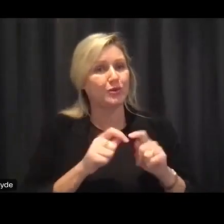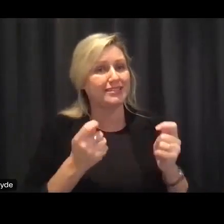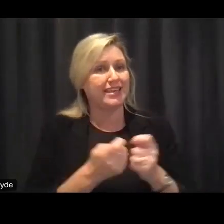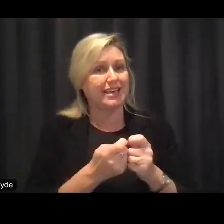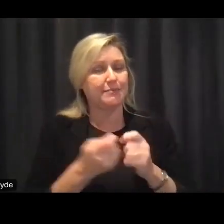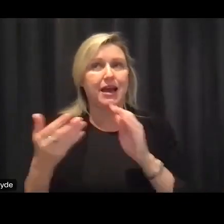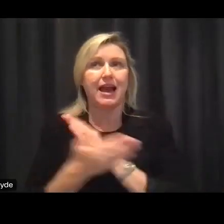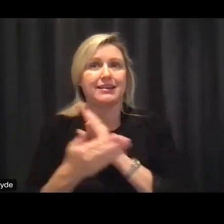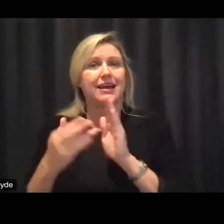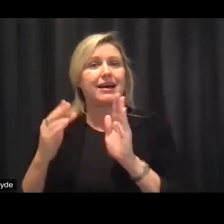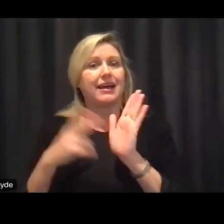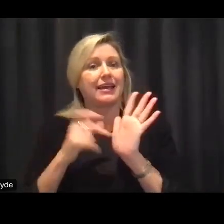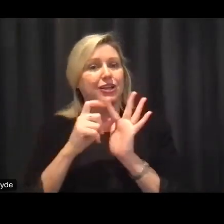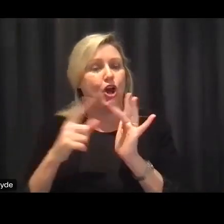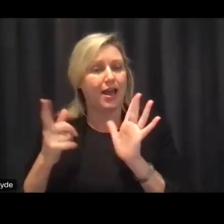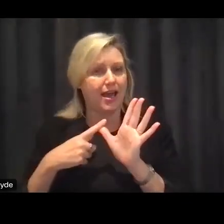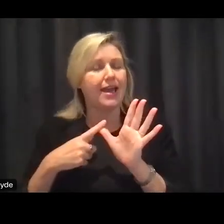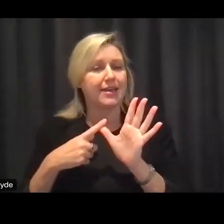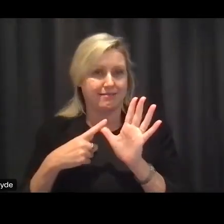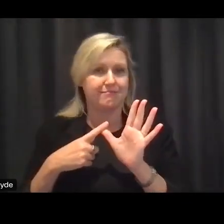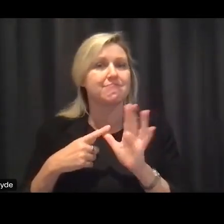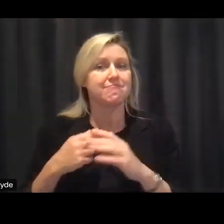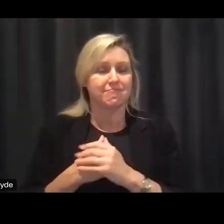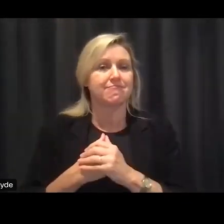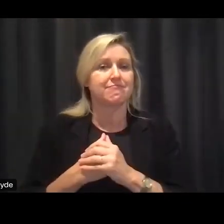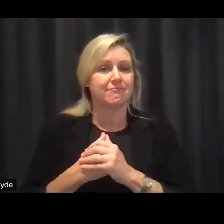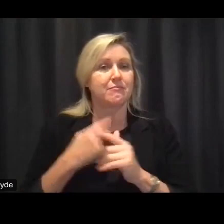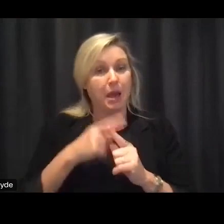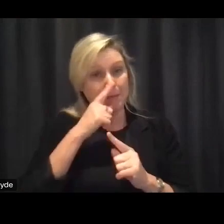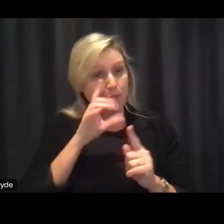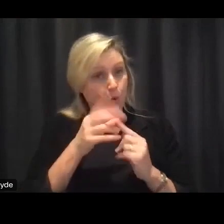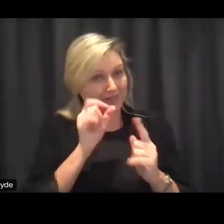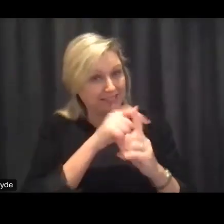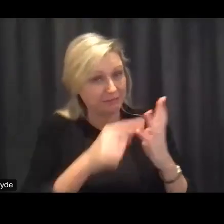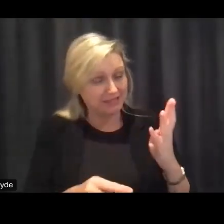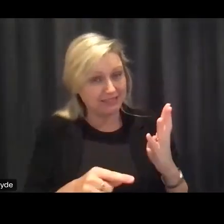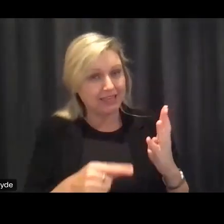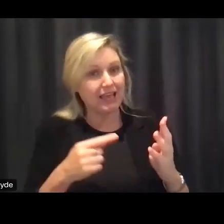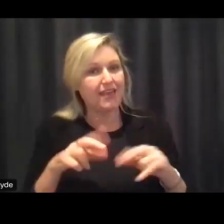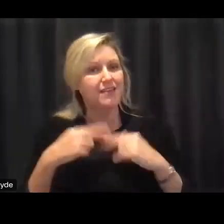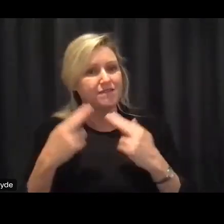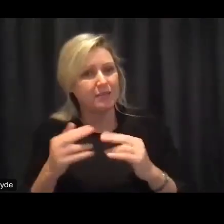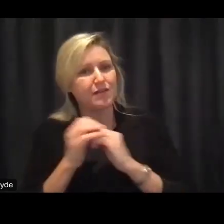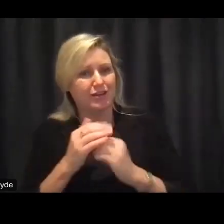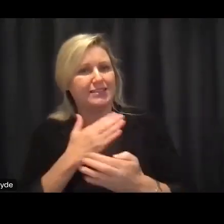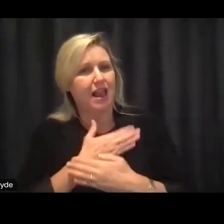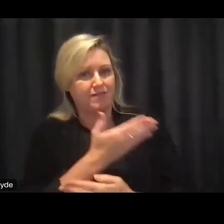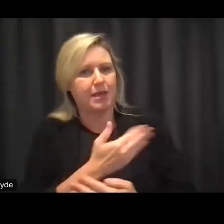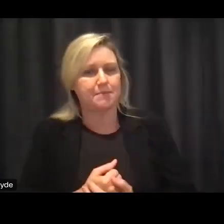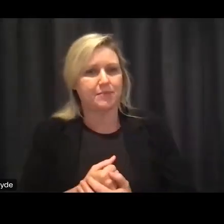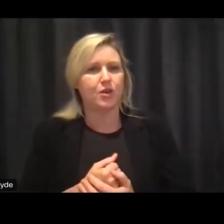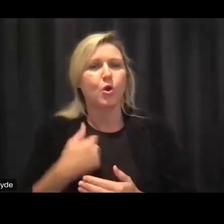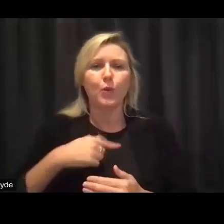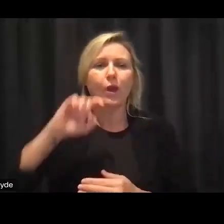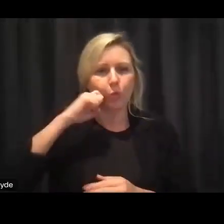agency this marvelous panel and most importantly people with disability and the people who love them we will get this right